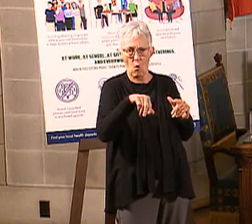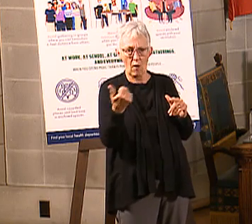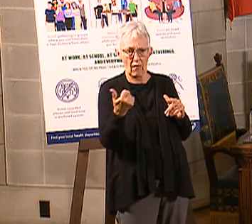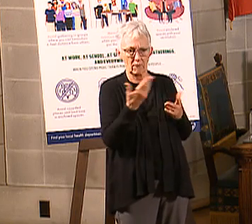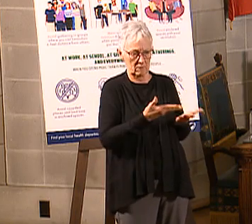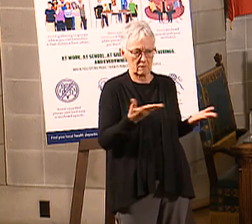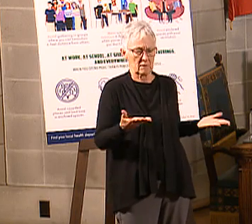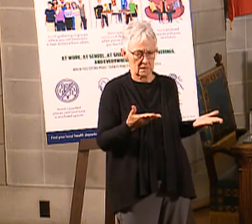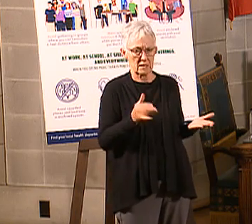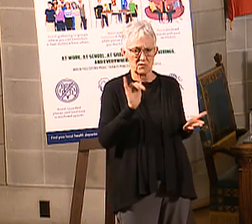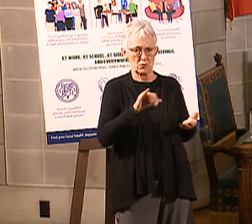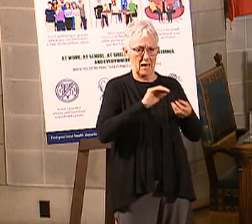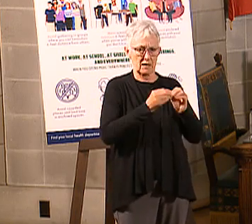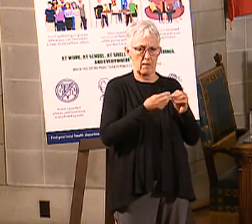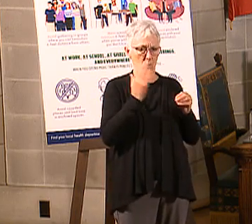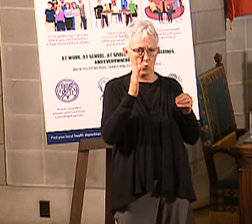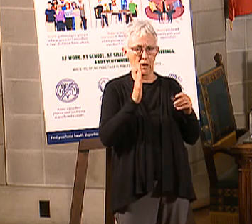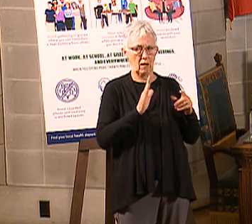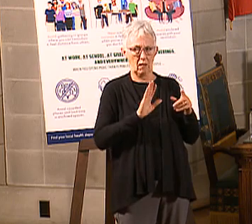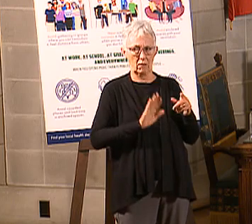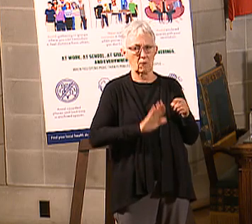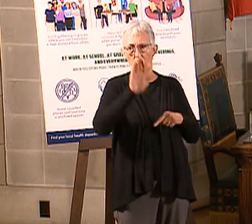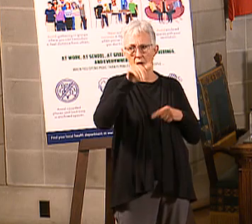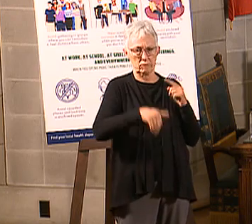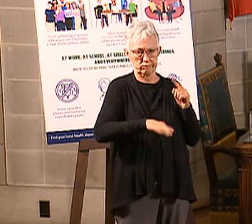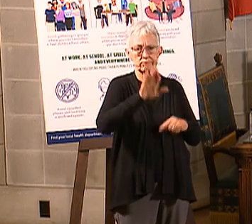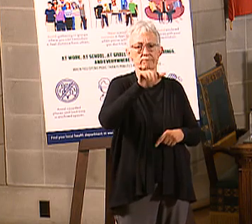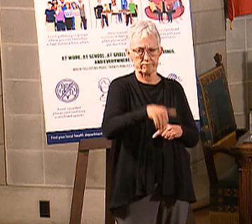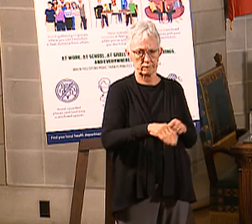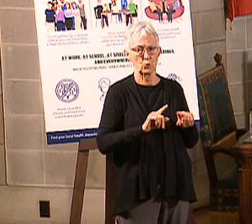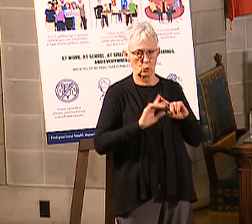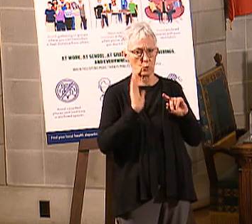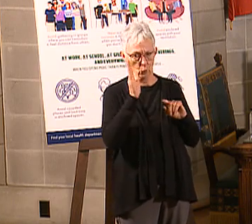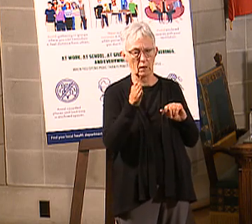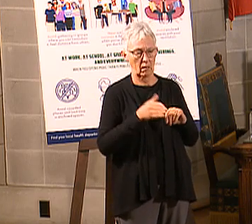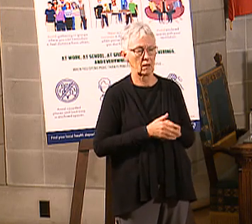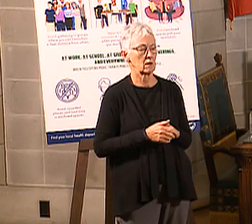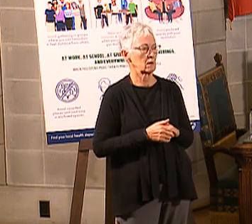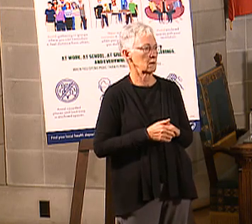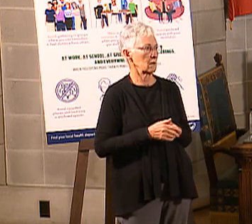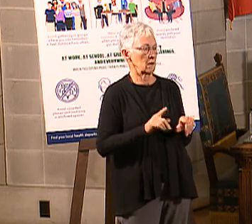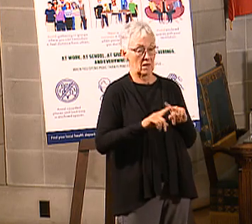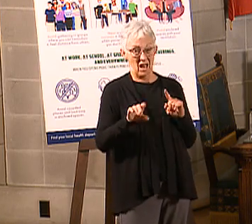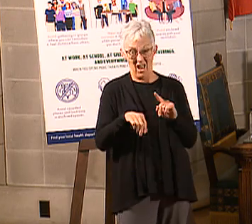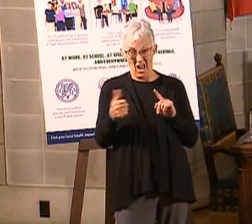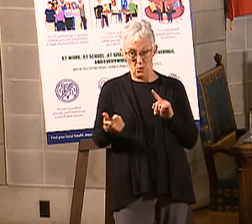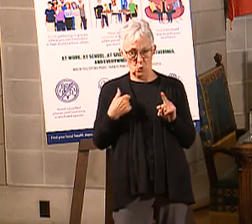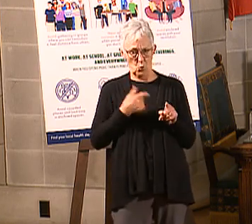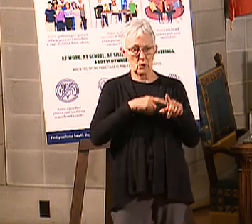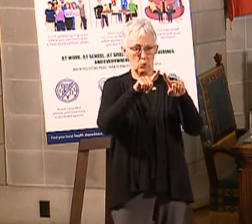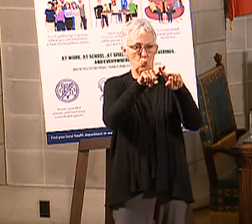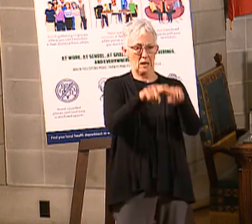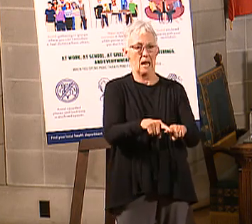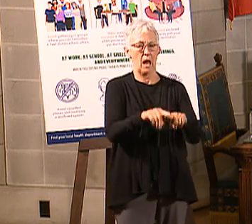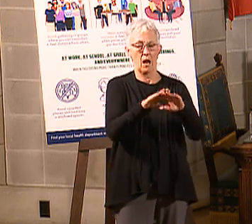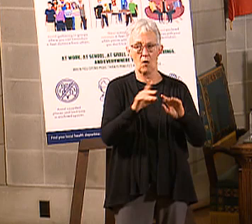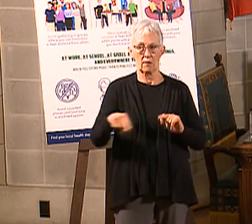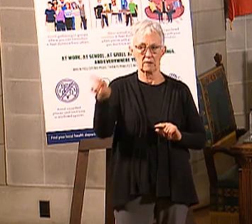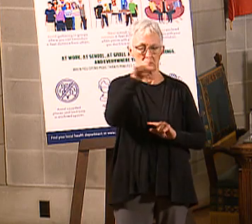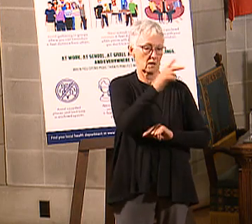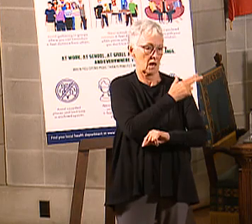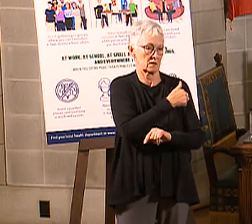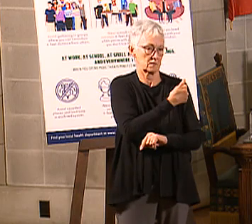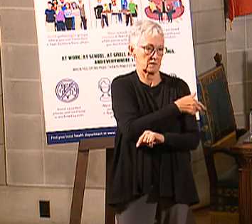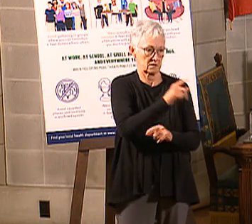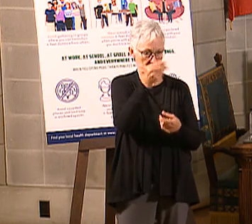fluctuate. And then the other thing I would just throw in there as an added piece of variability is we're relying on the hospitals to report to us on a daily